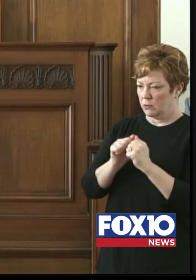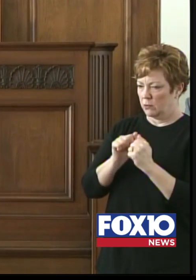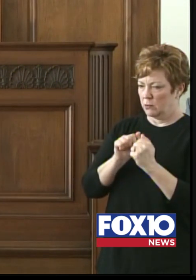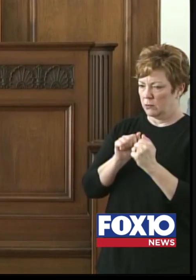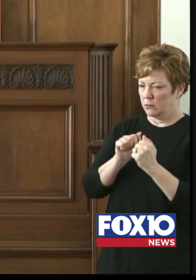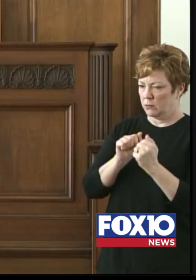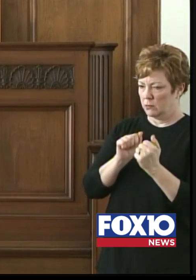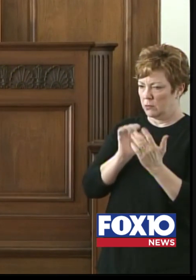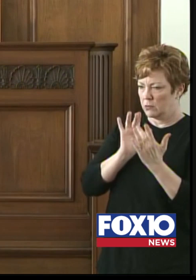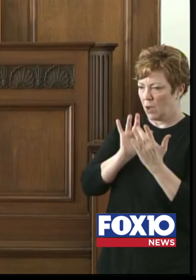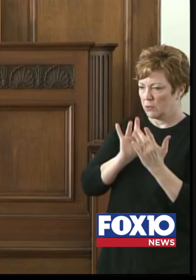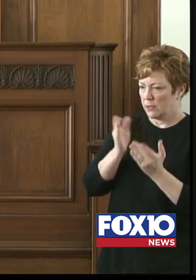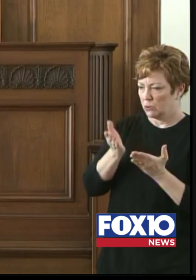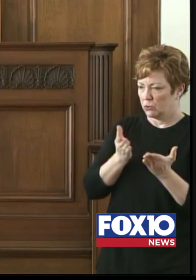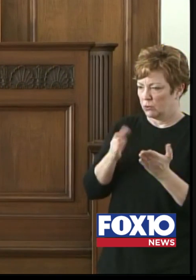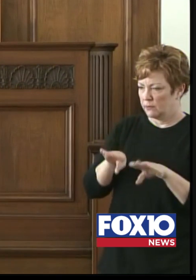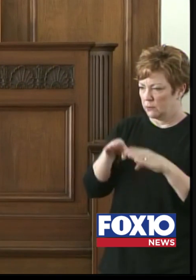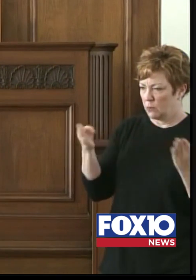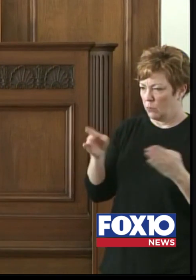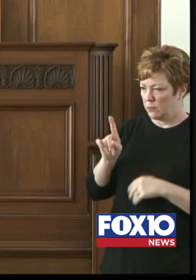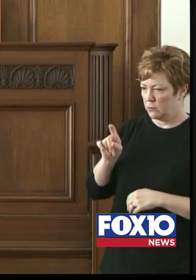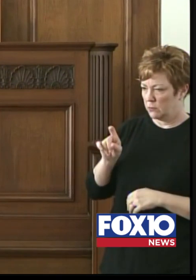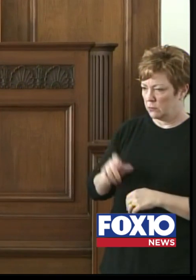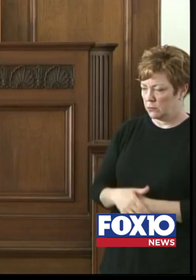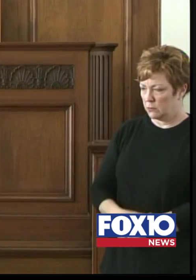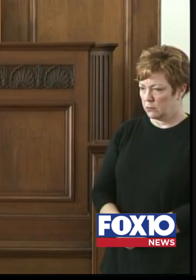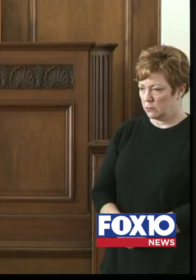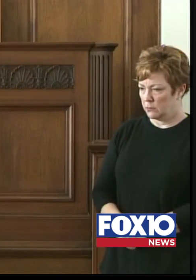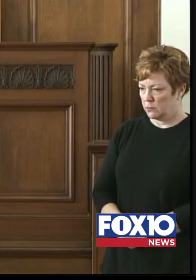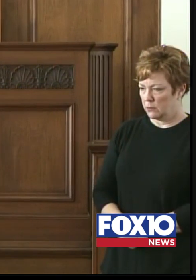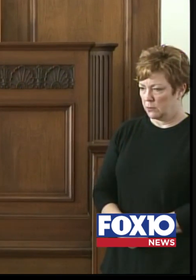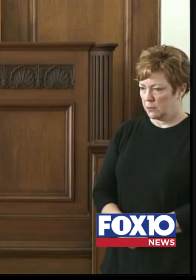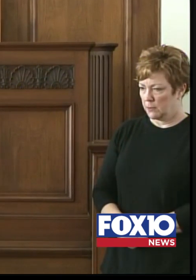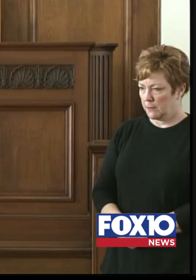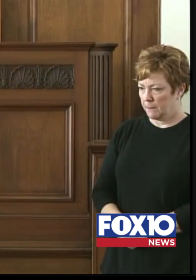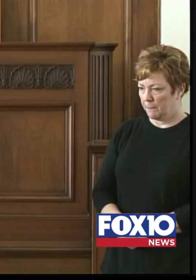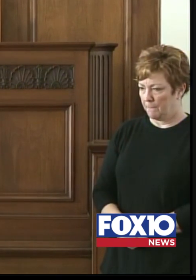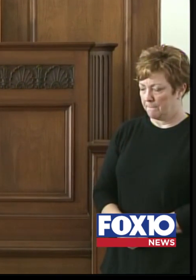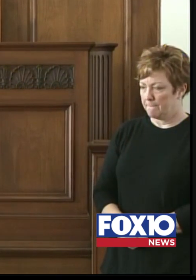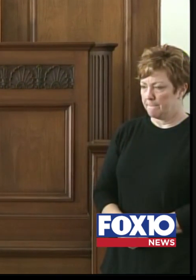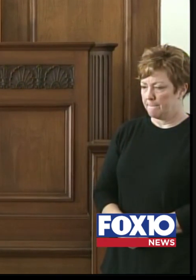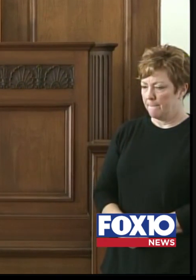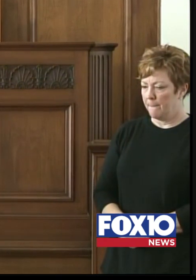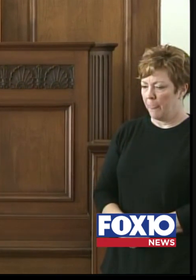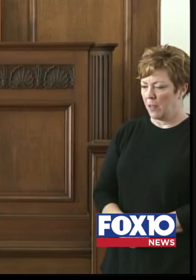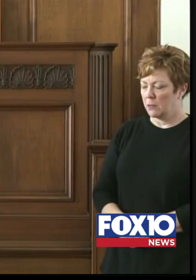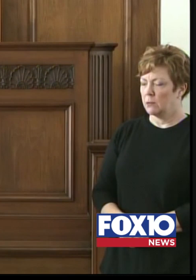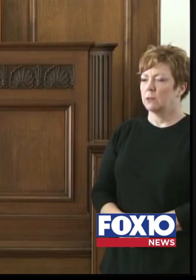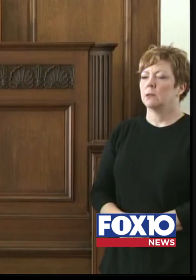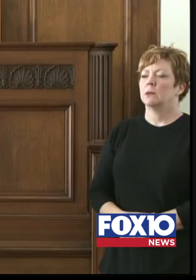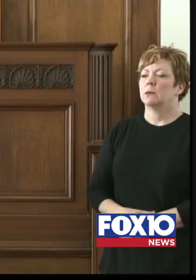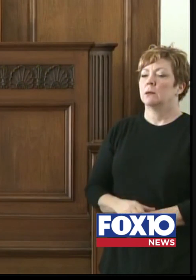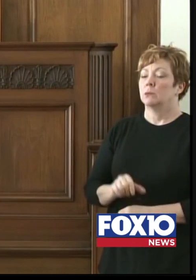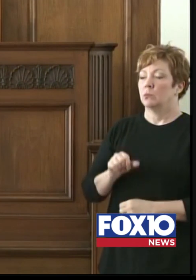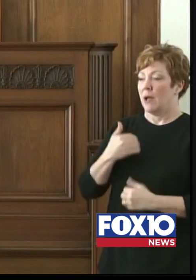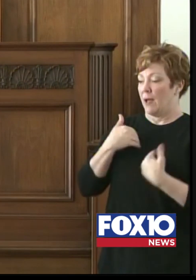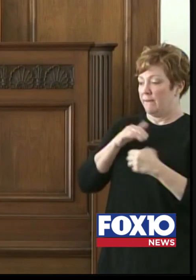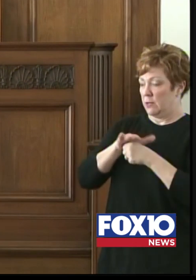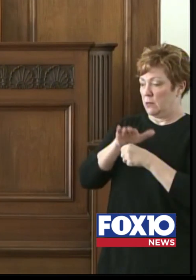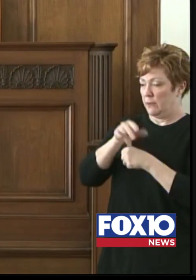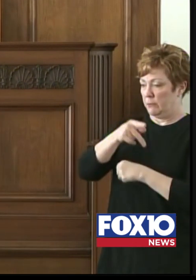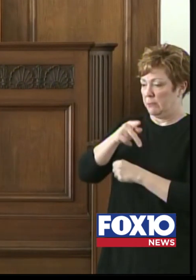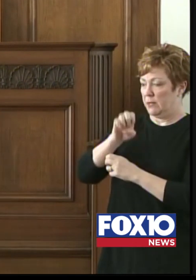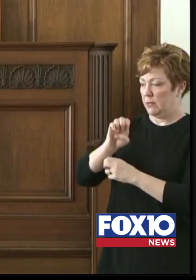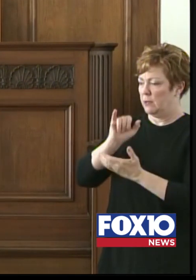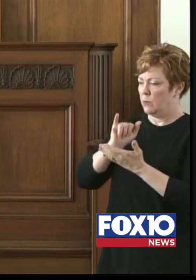to reopen? Will the availability of PPEs? Yeah, is that a factor in whether or not you're going to